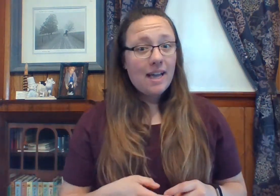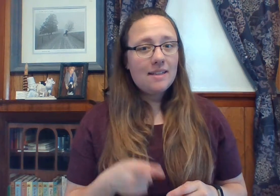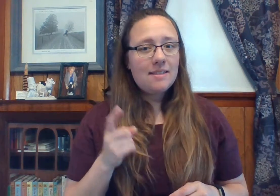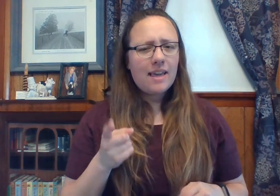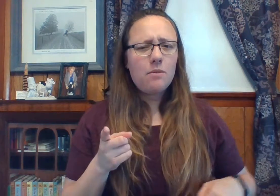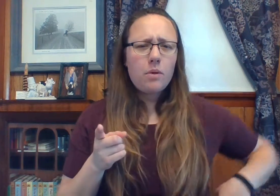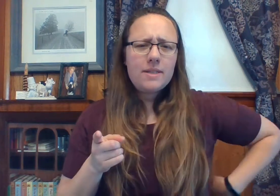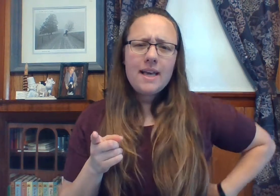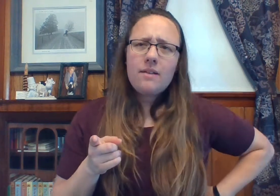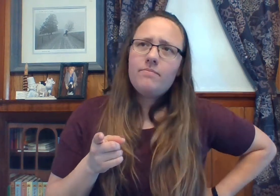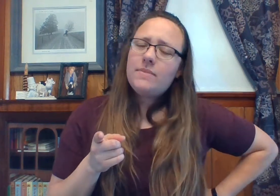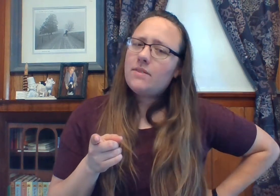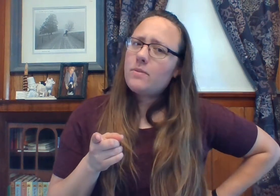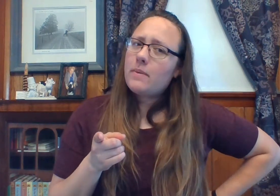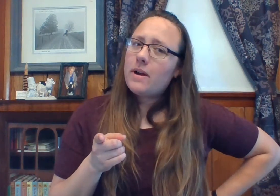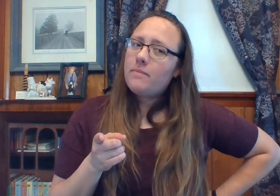Plans. Again, what was that? See if remember it.